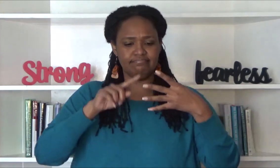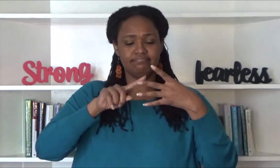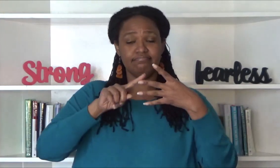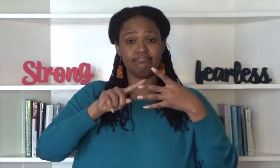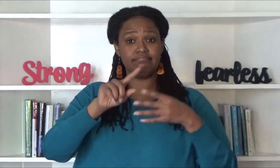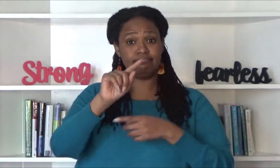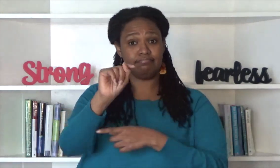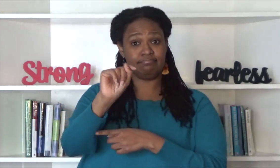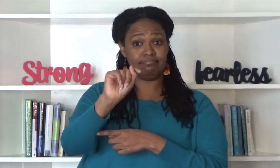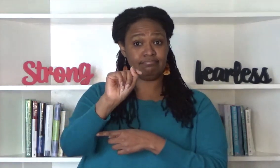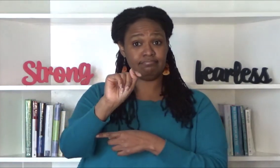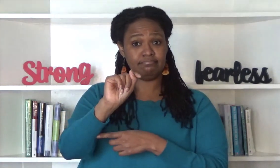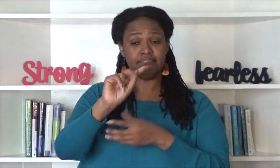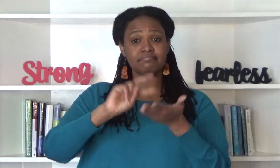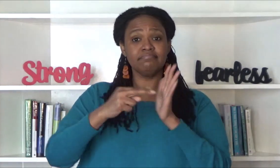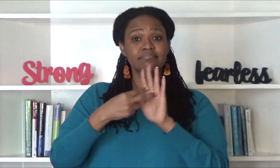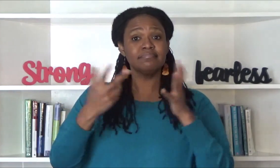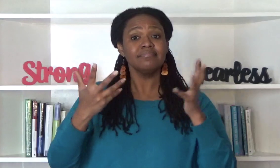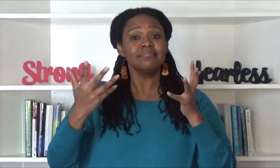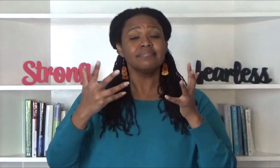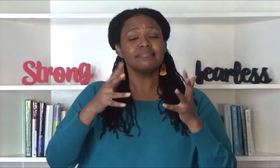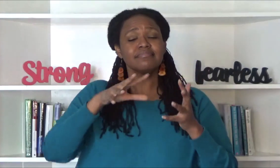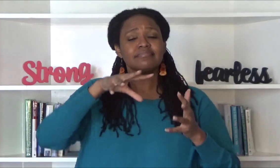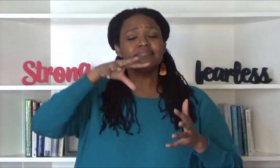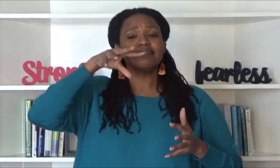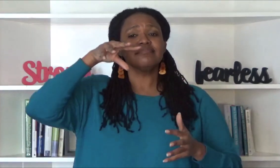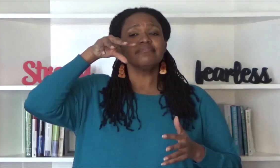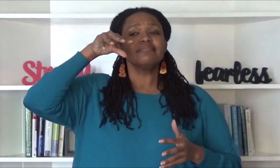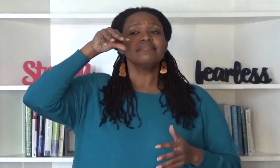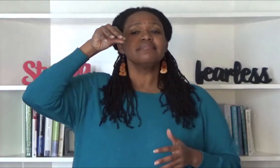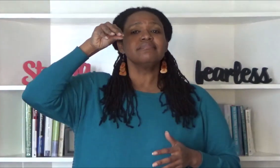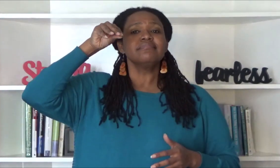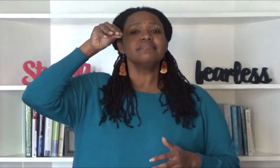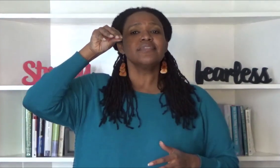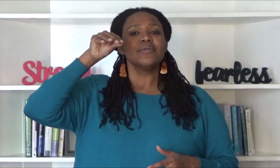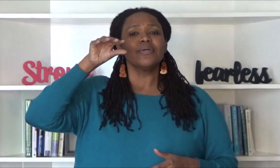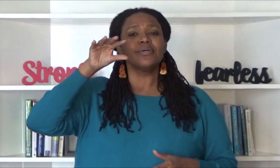t is to take deep